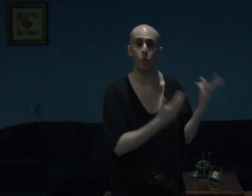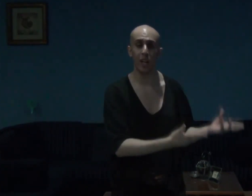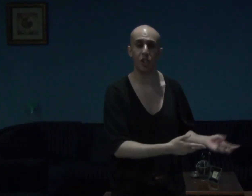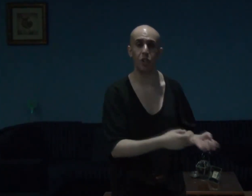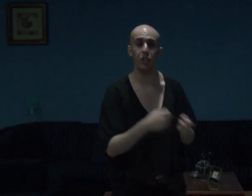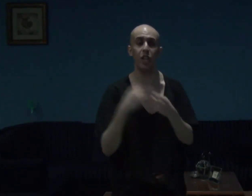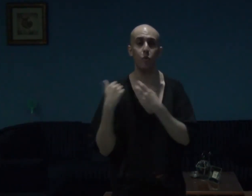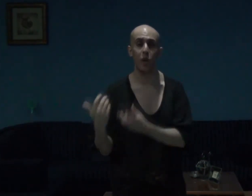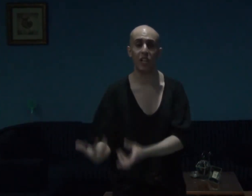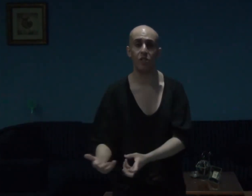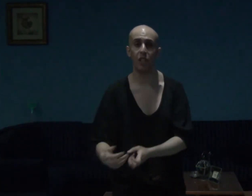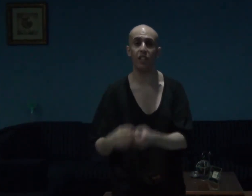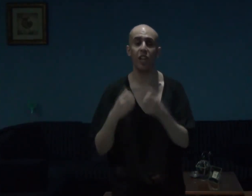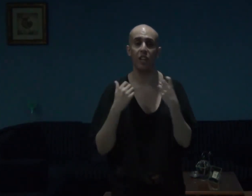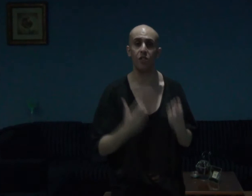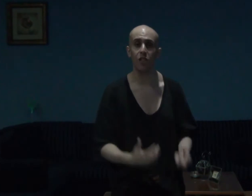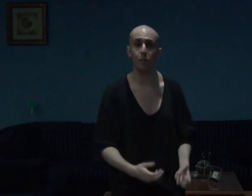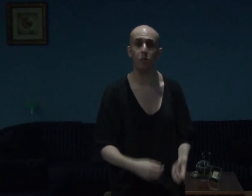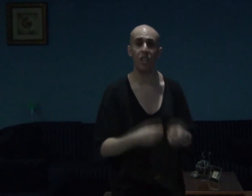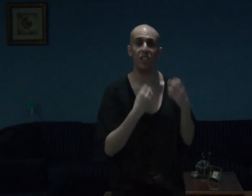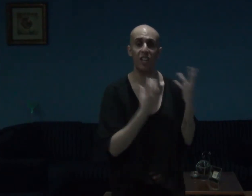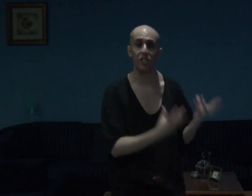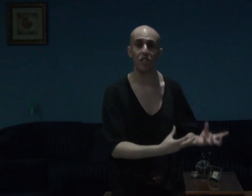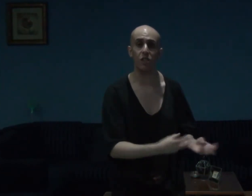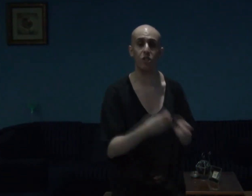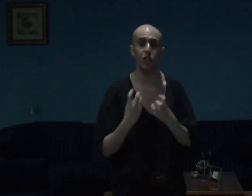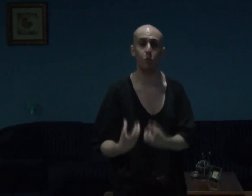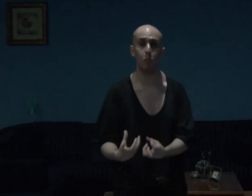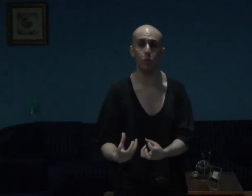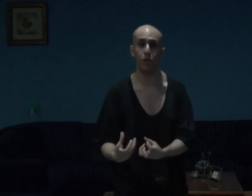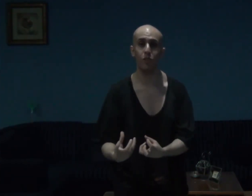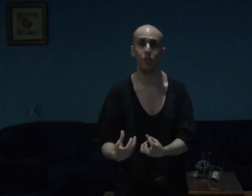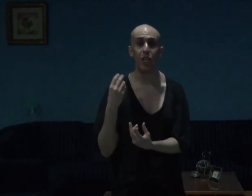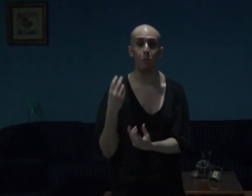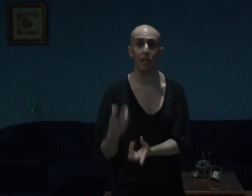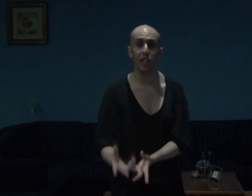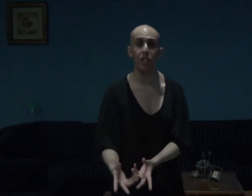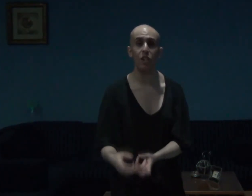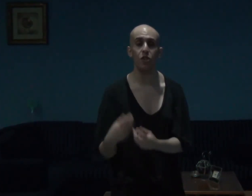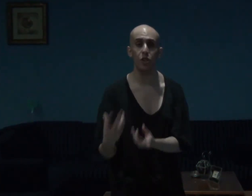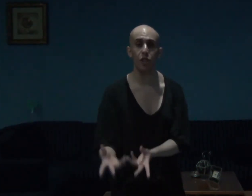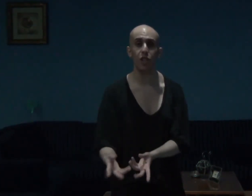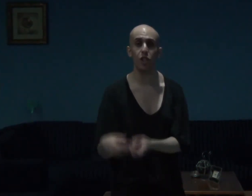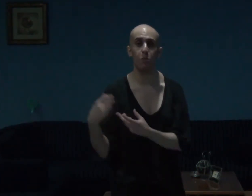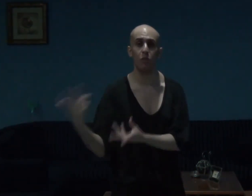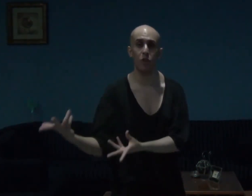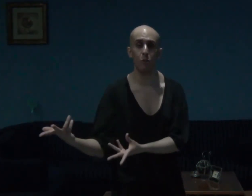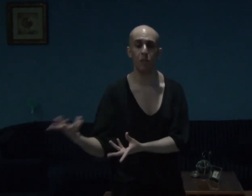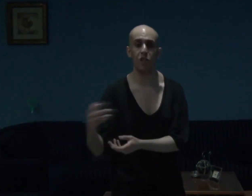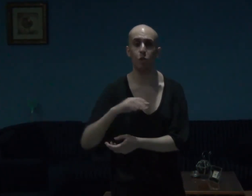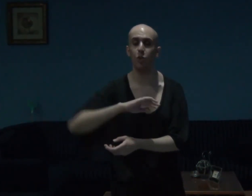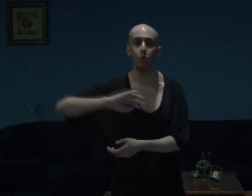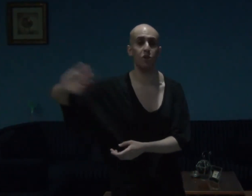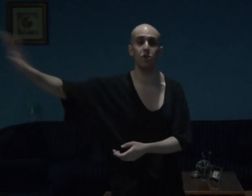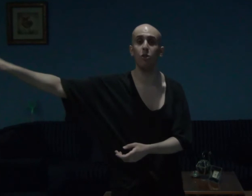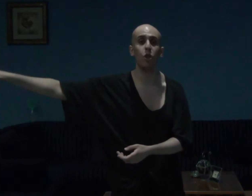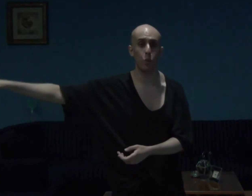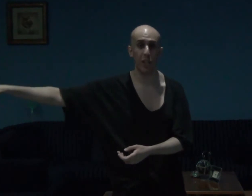direction, and writing, and themes, and ideas, explored, and Melina Jürgen's performance, which was so great,